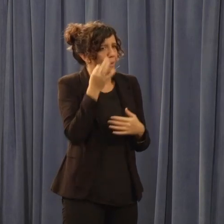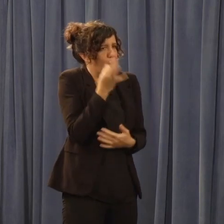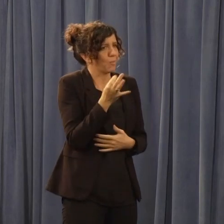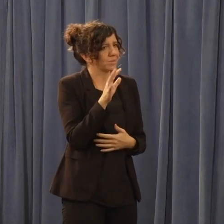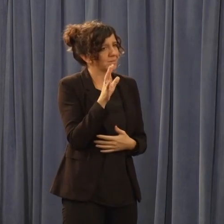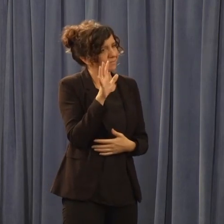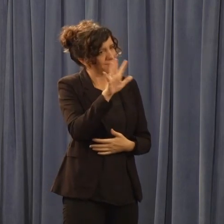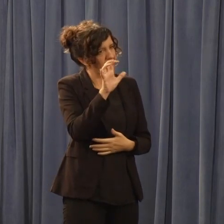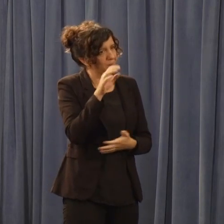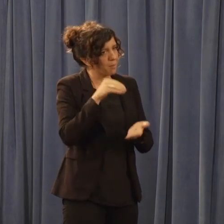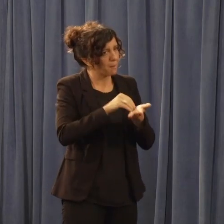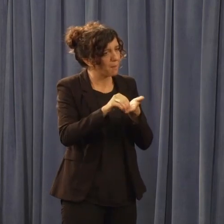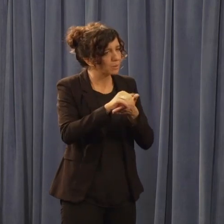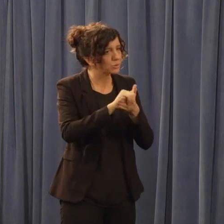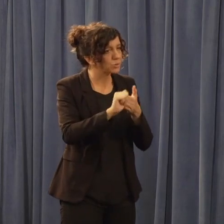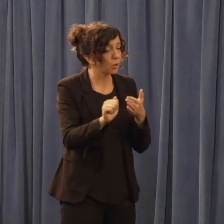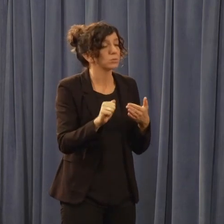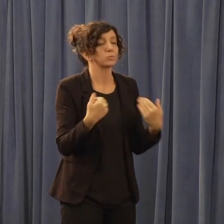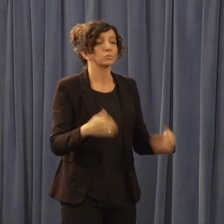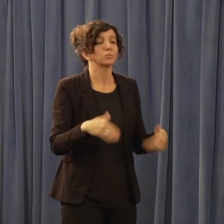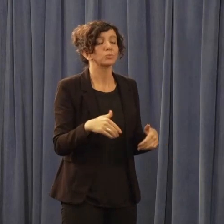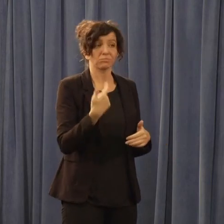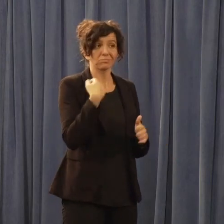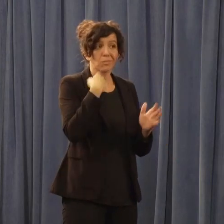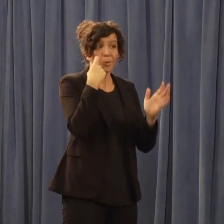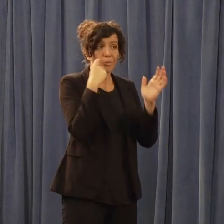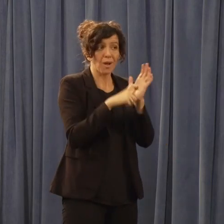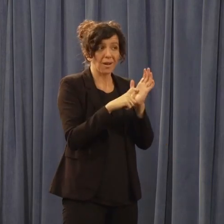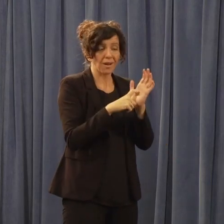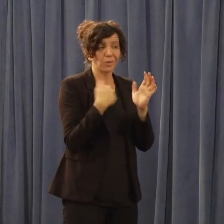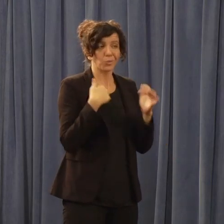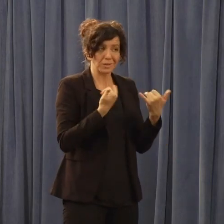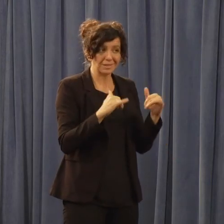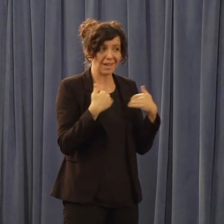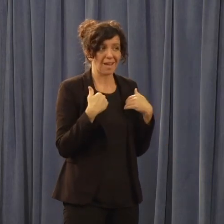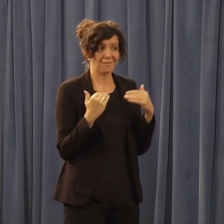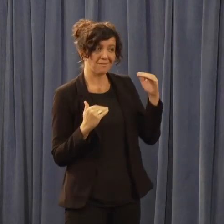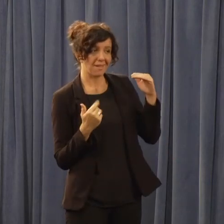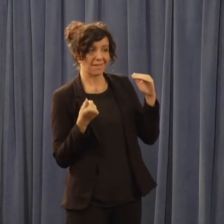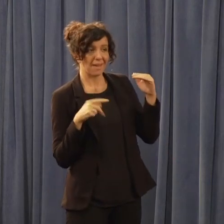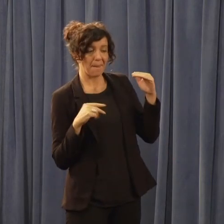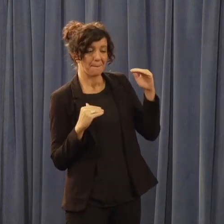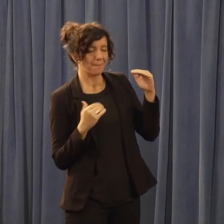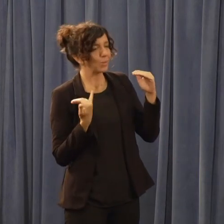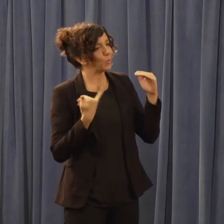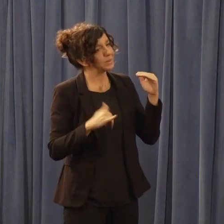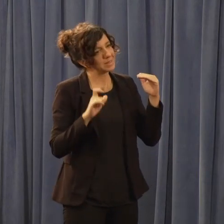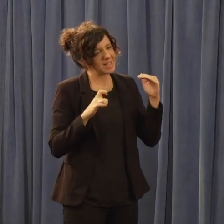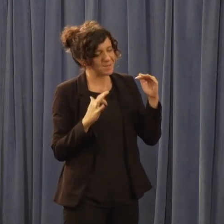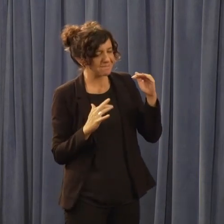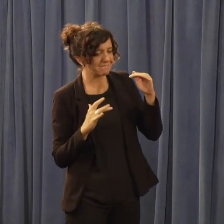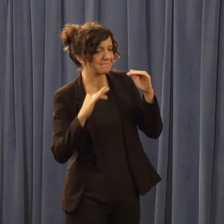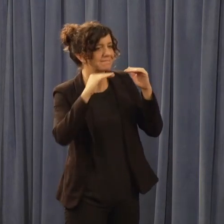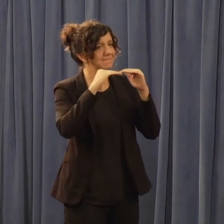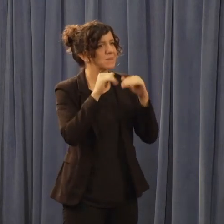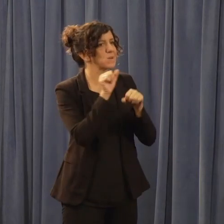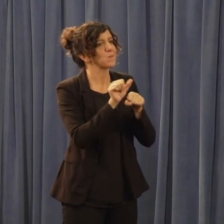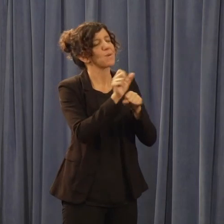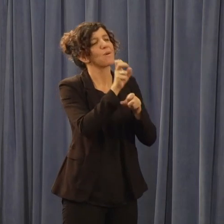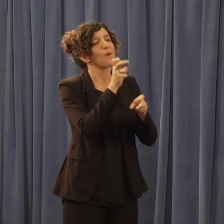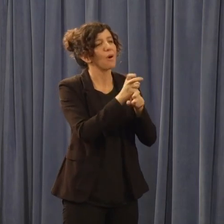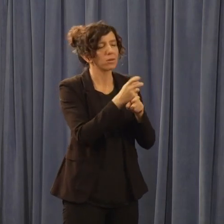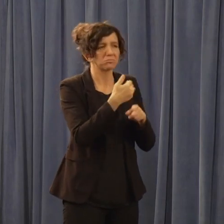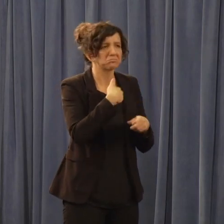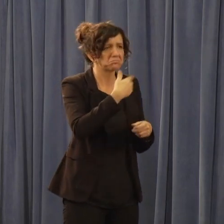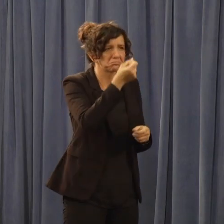billion dollars. I recognize that we have a gap from that study. We still have more work to do in this space. I'm very